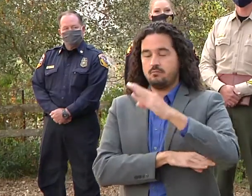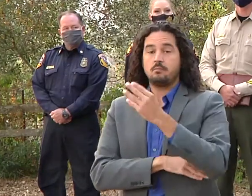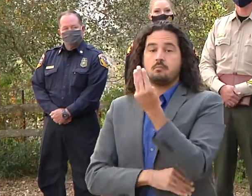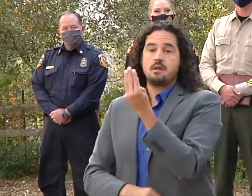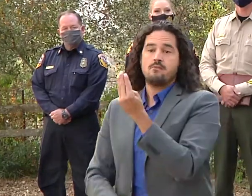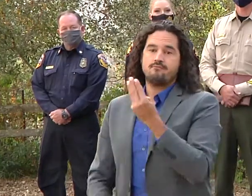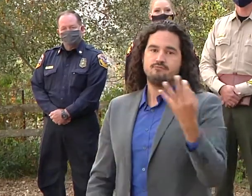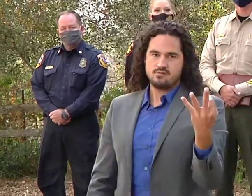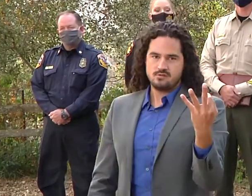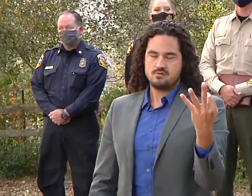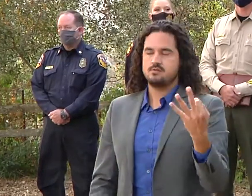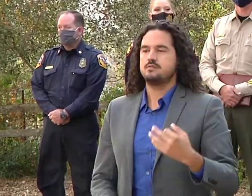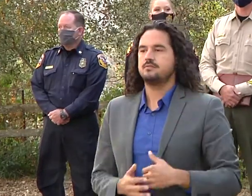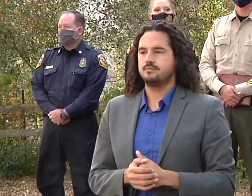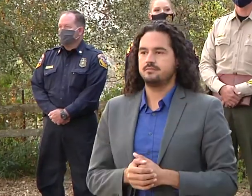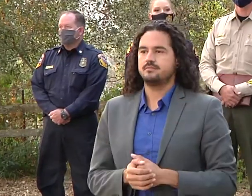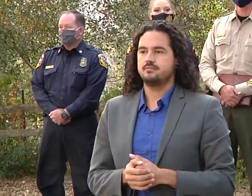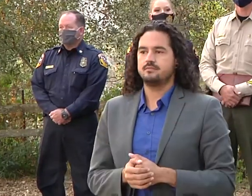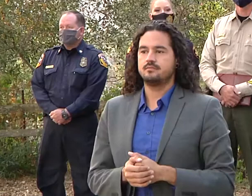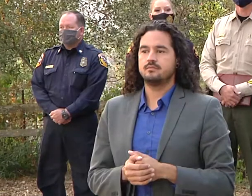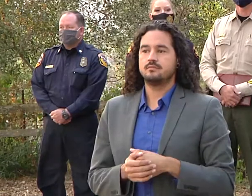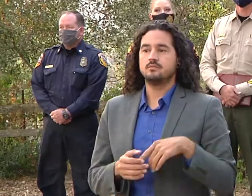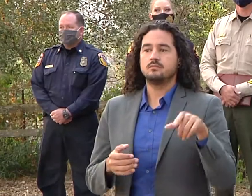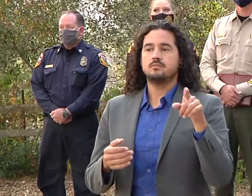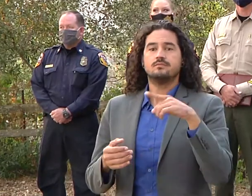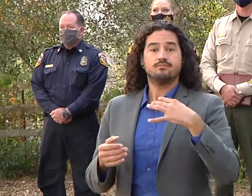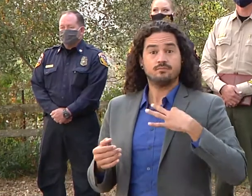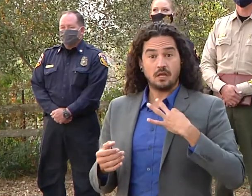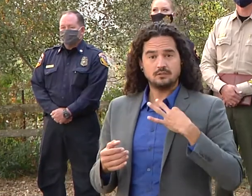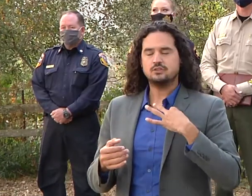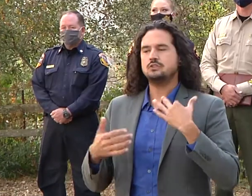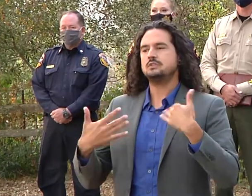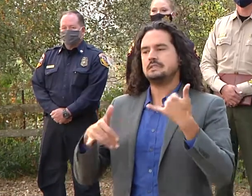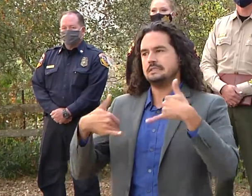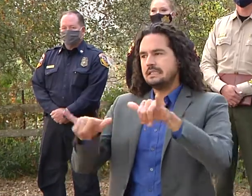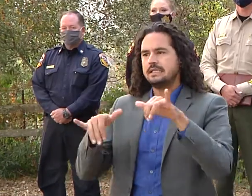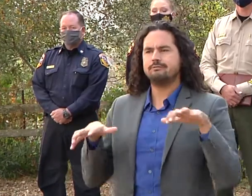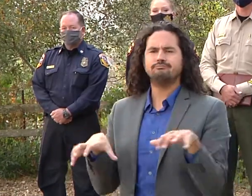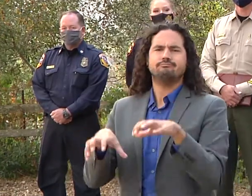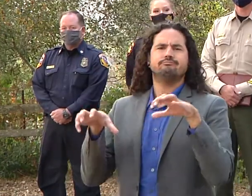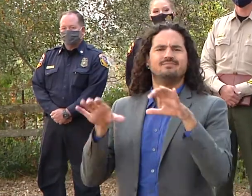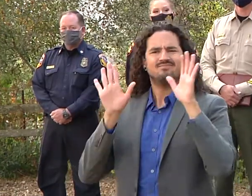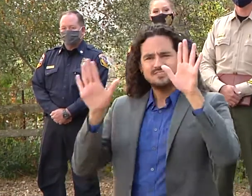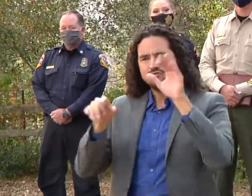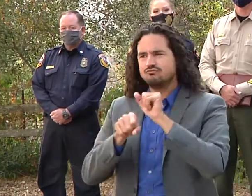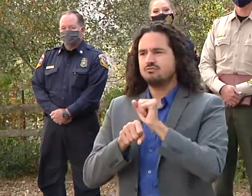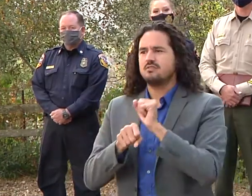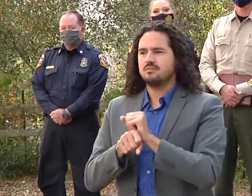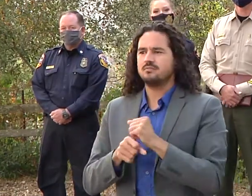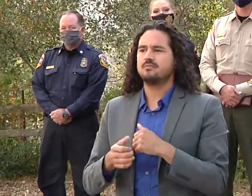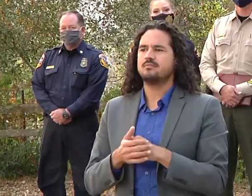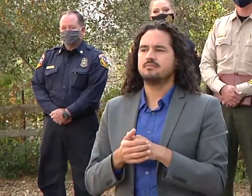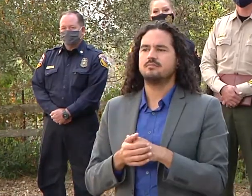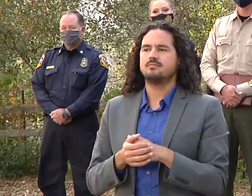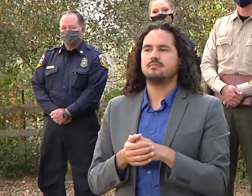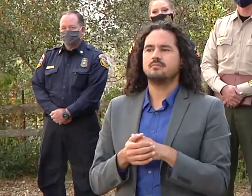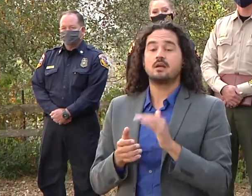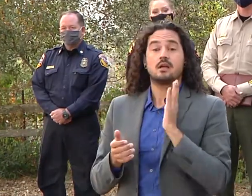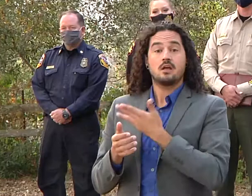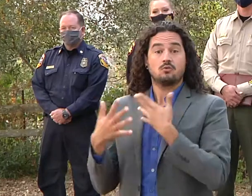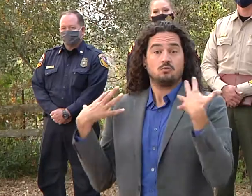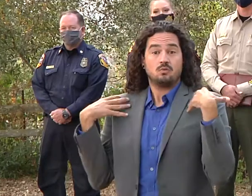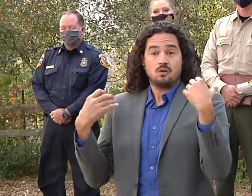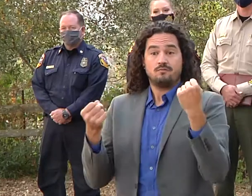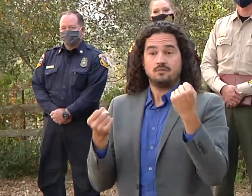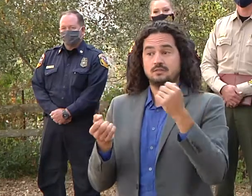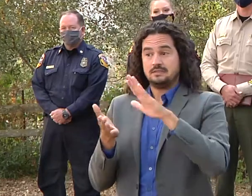work our volunteers that are working out in the the recovery resource center our center our as well as these